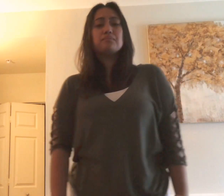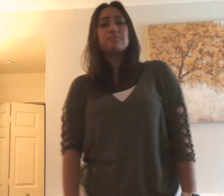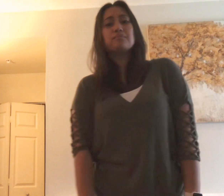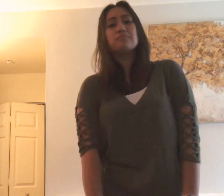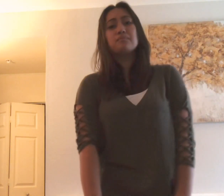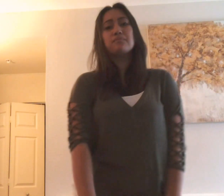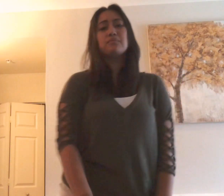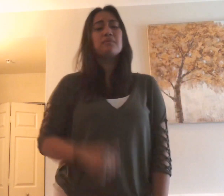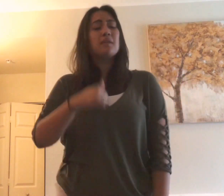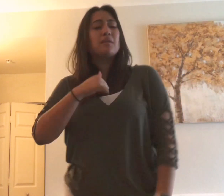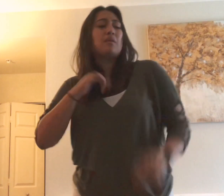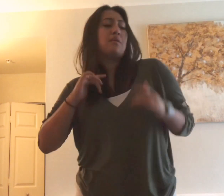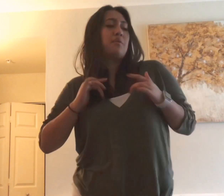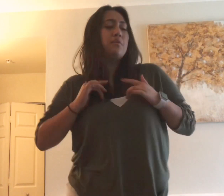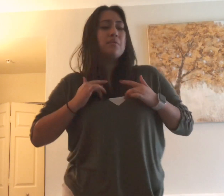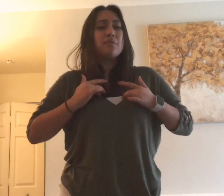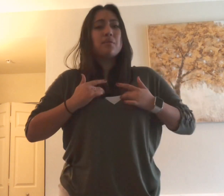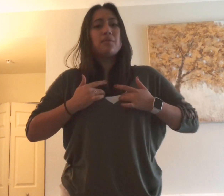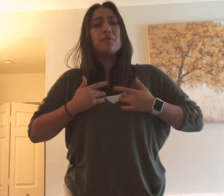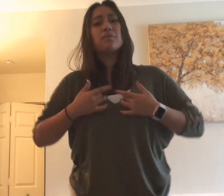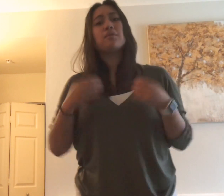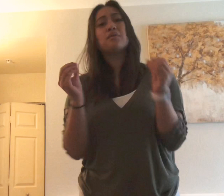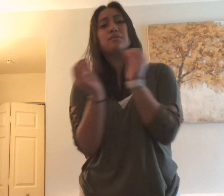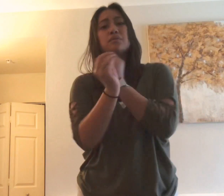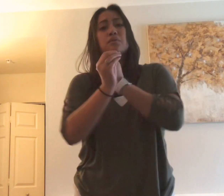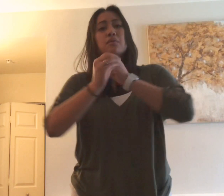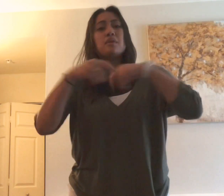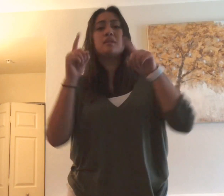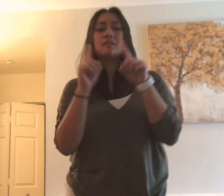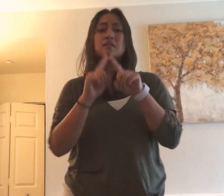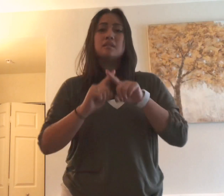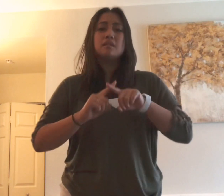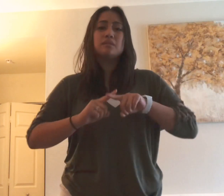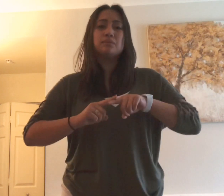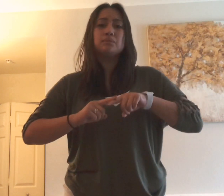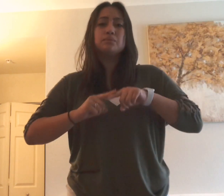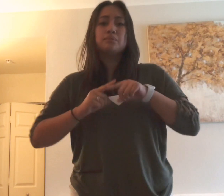I'm going under in this time, I feel there's no one to turn to